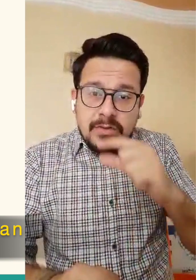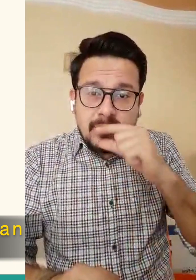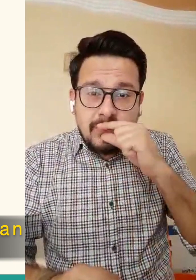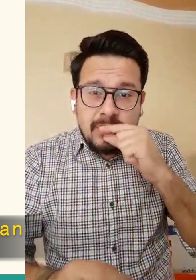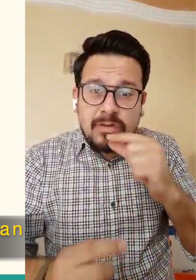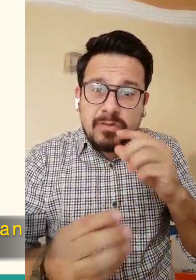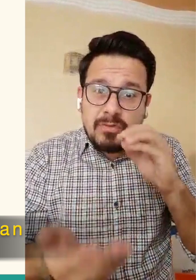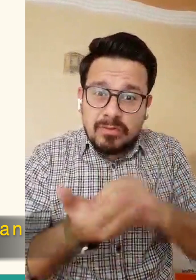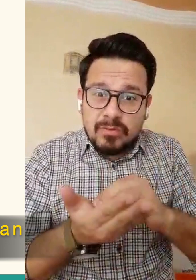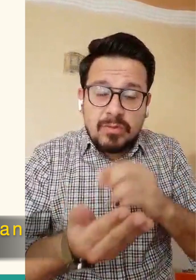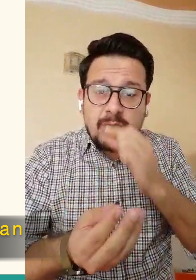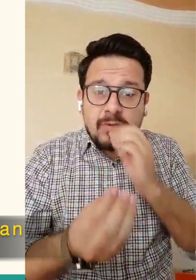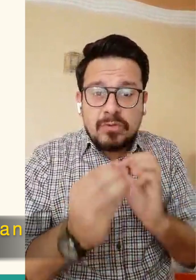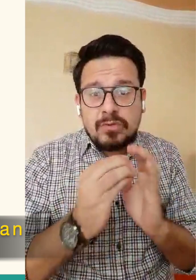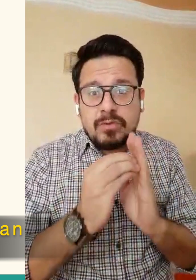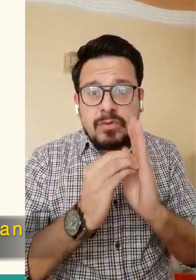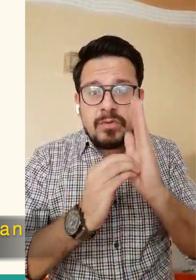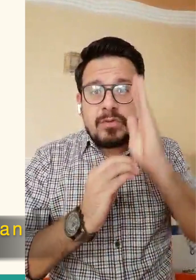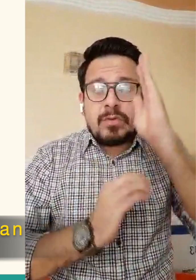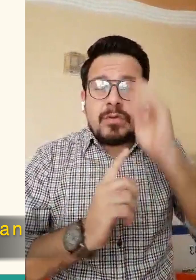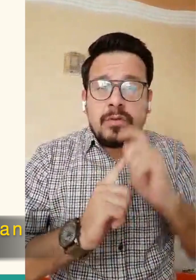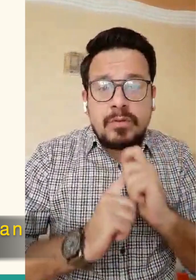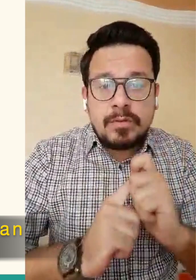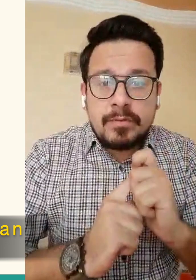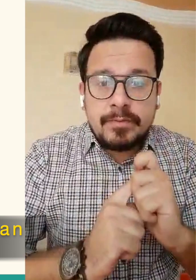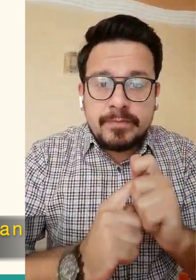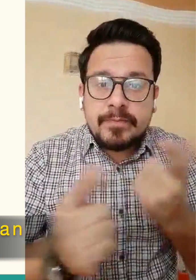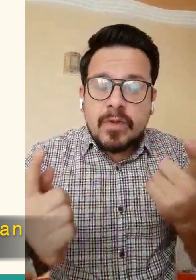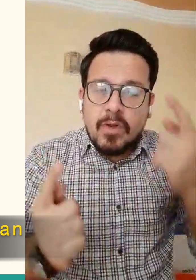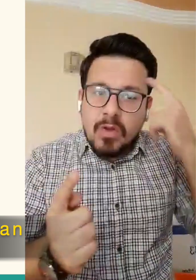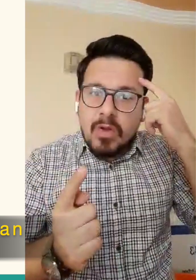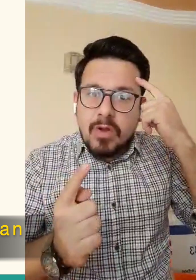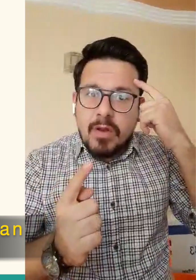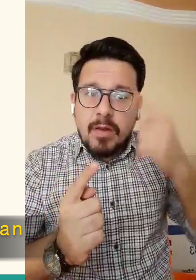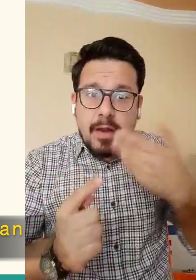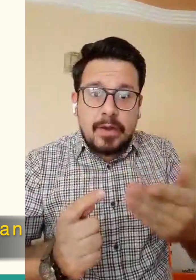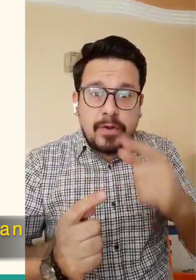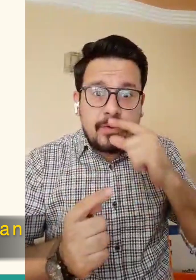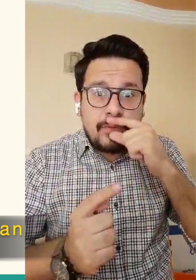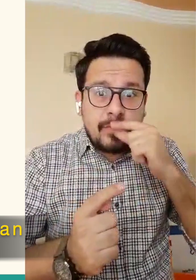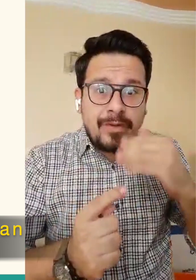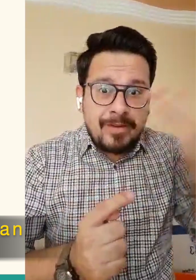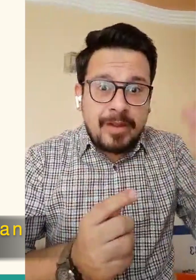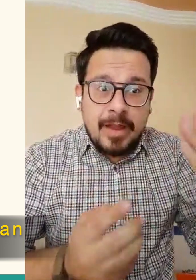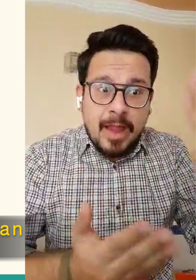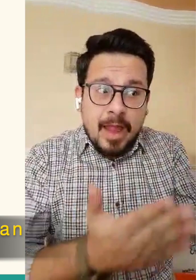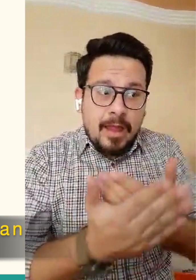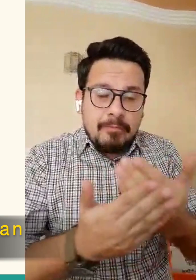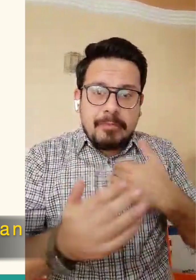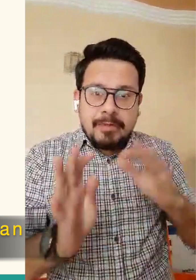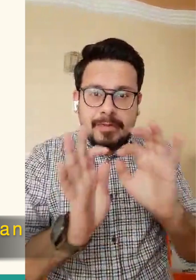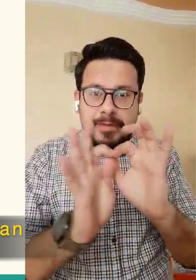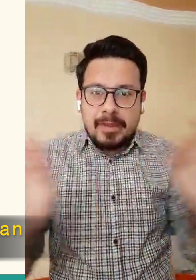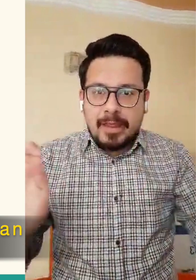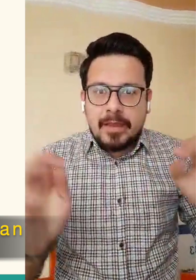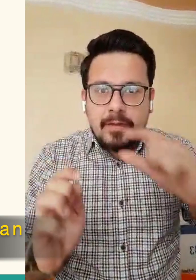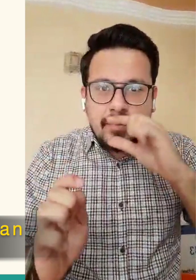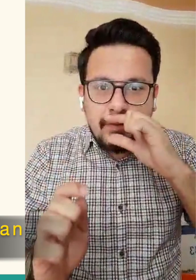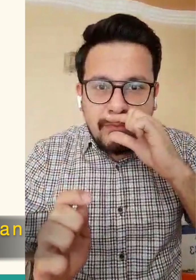Shabbat is the prime time to start fasting those extra days or making up your missed days